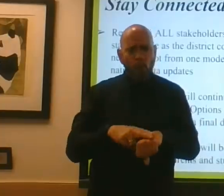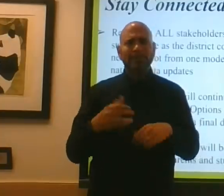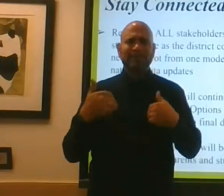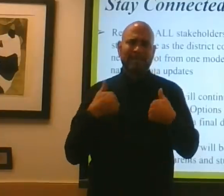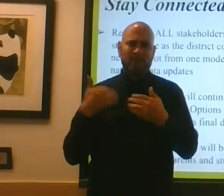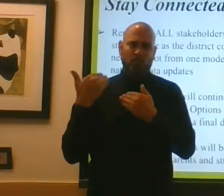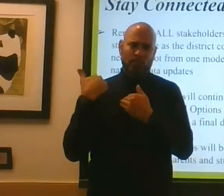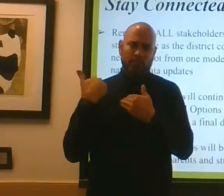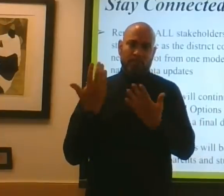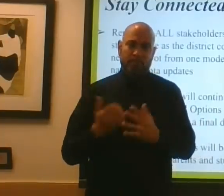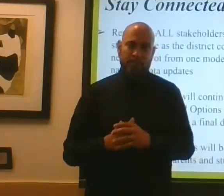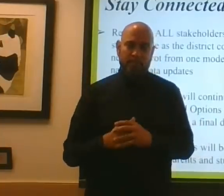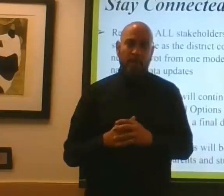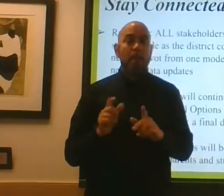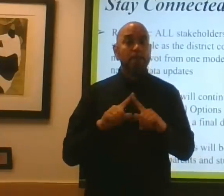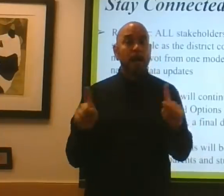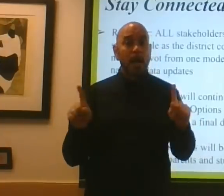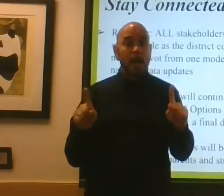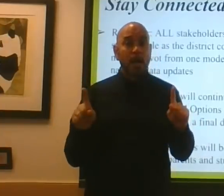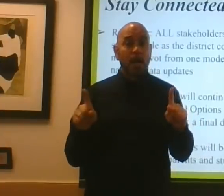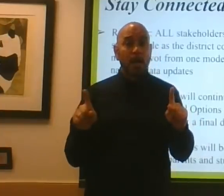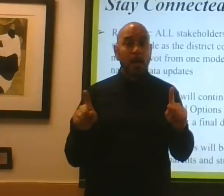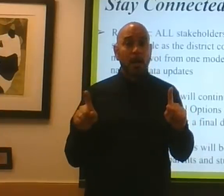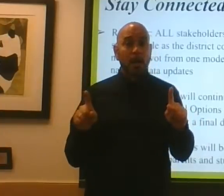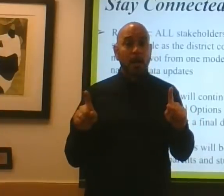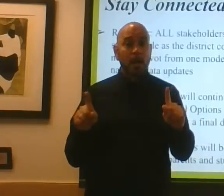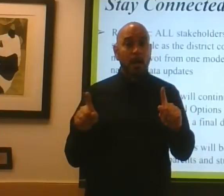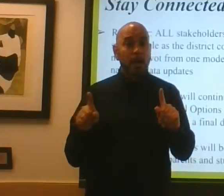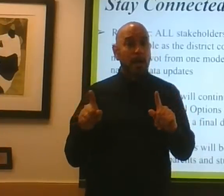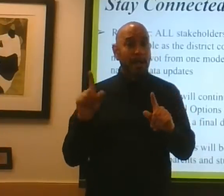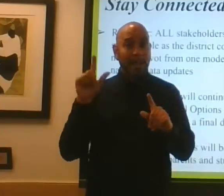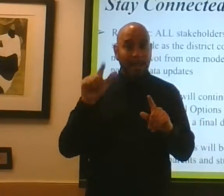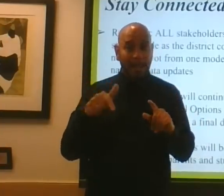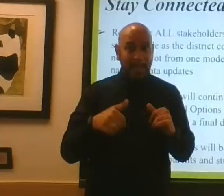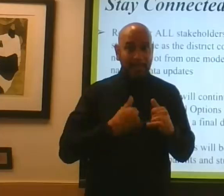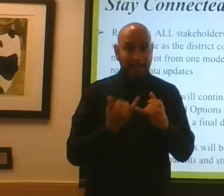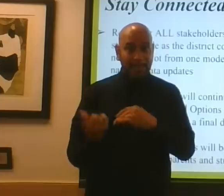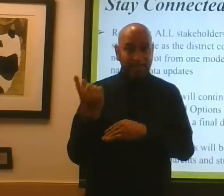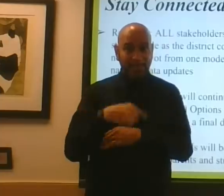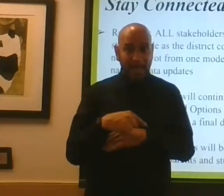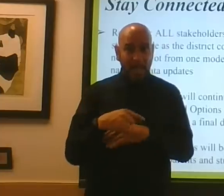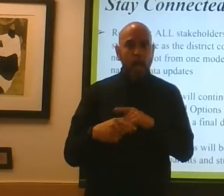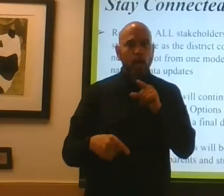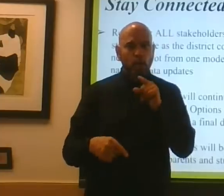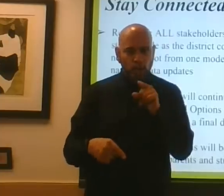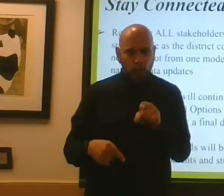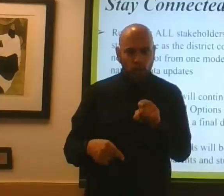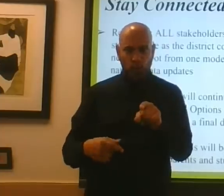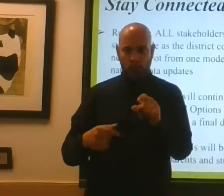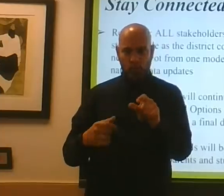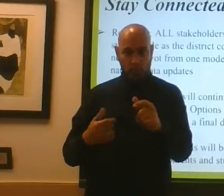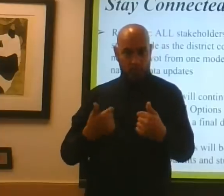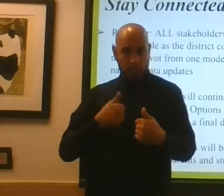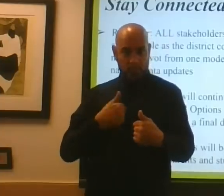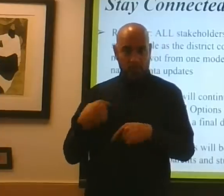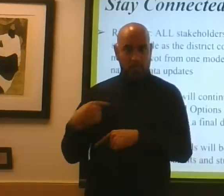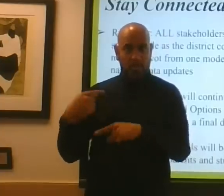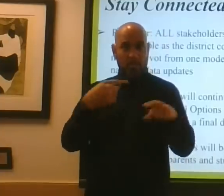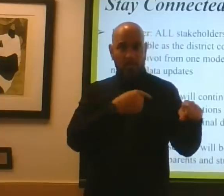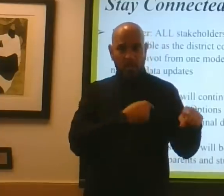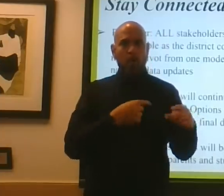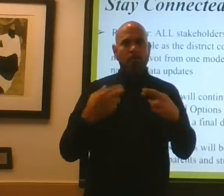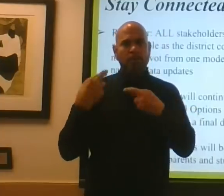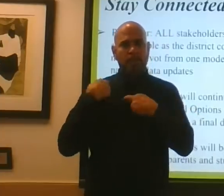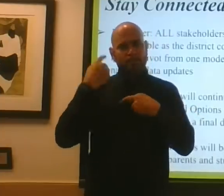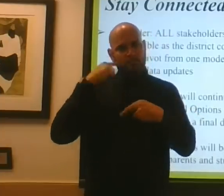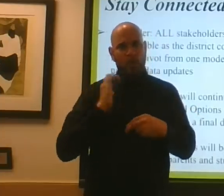responsibility. But at the end of the day, all of us, we are responsible for ourselves and